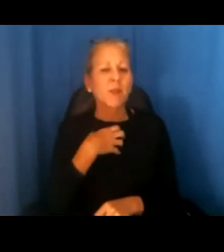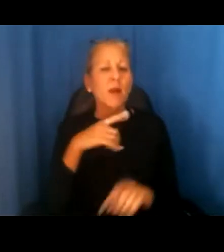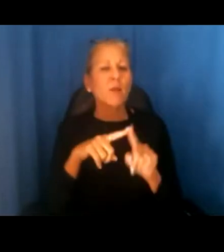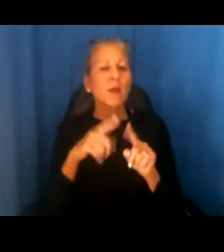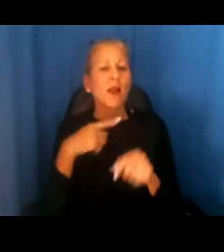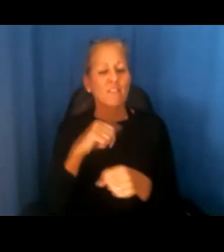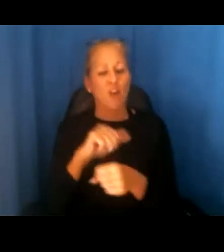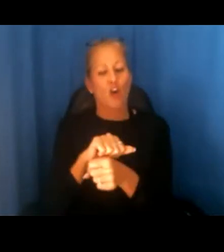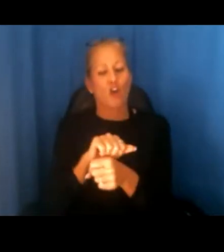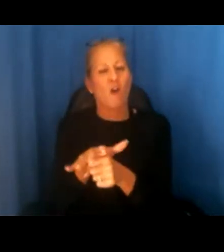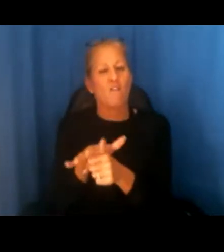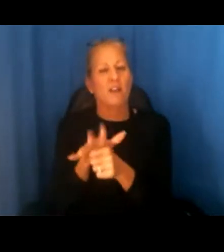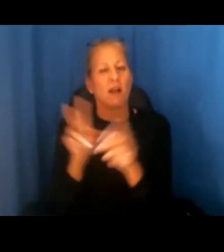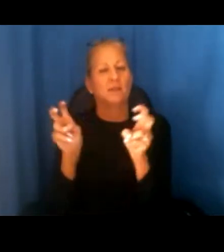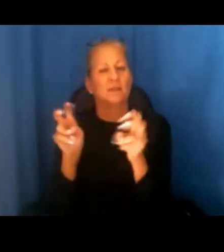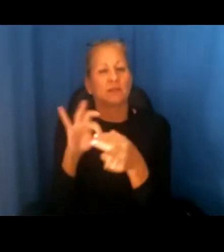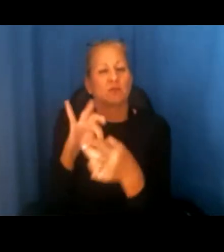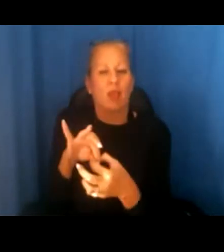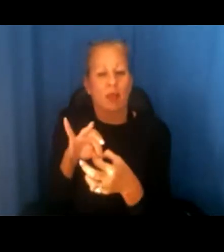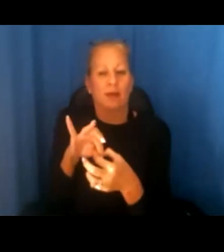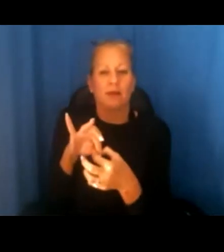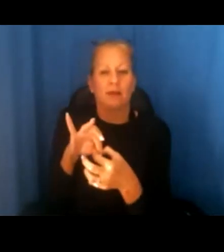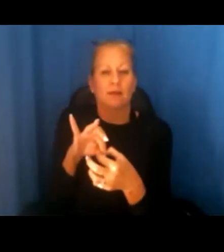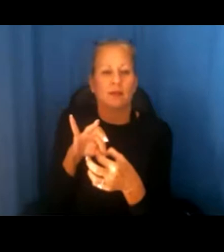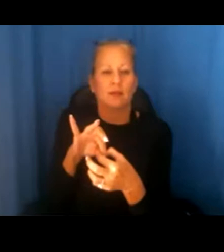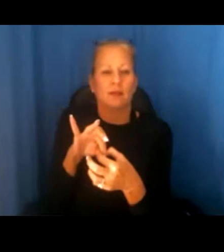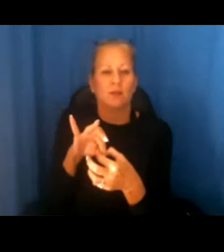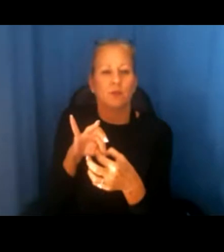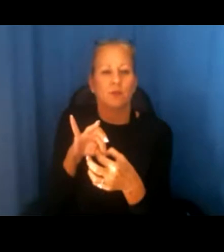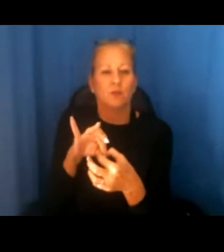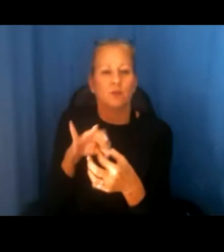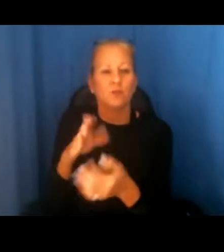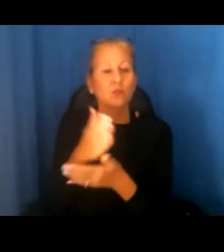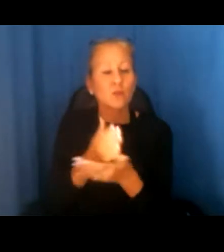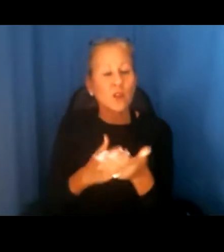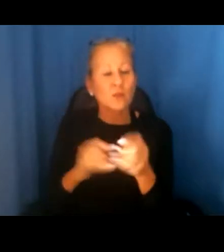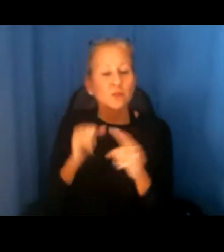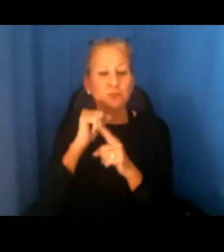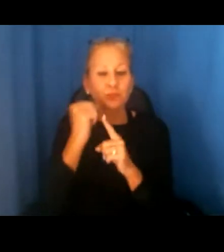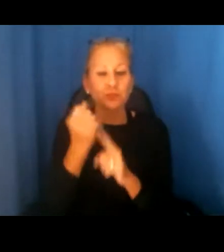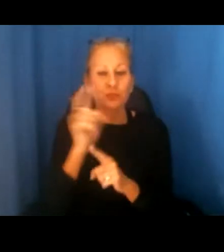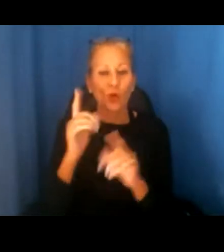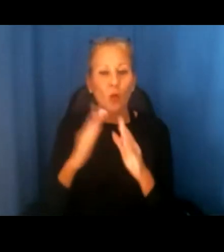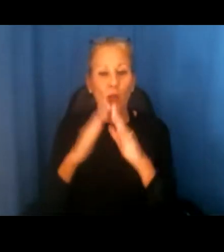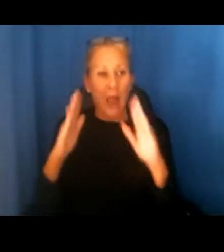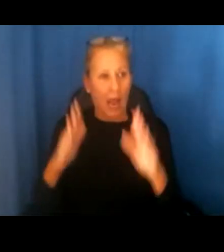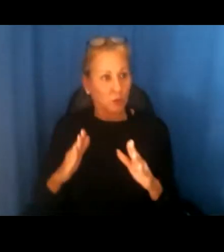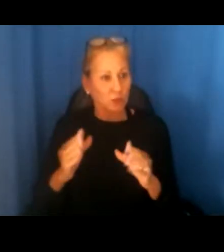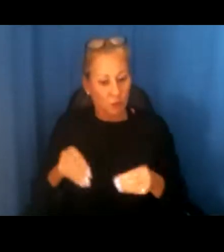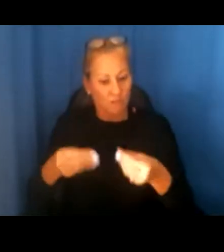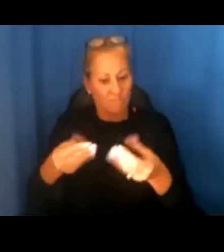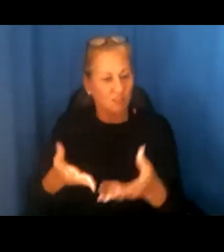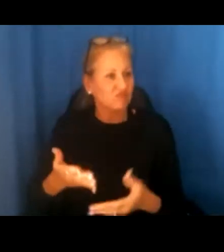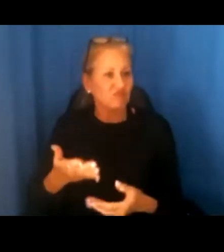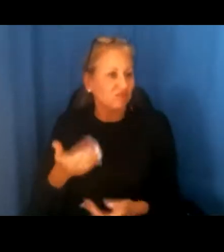COVID theme to them. So there are some instances where a housing provider has simply